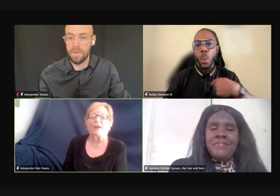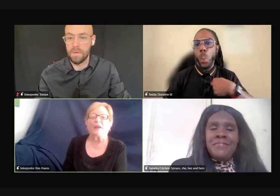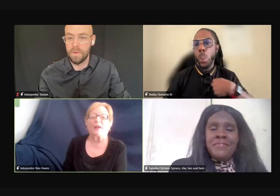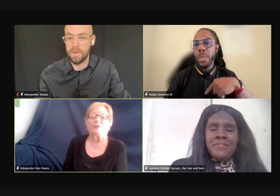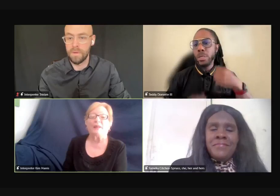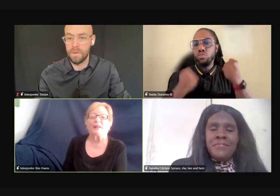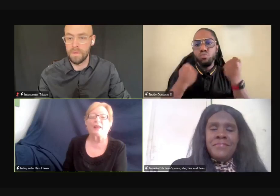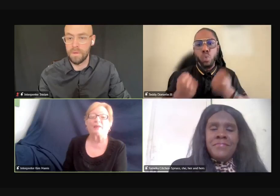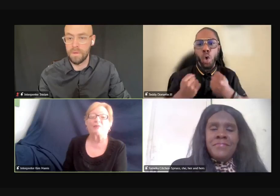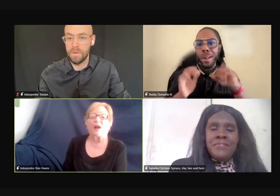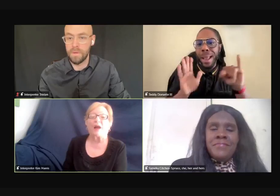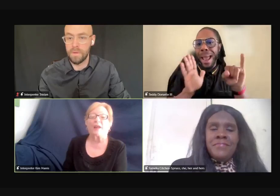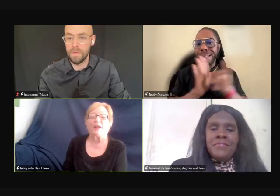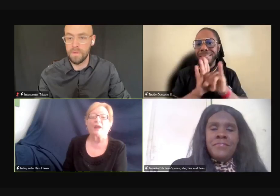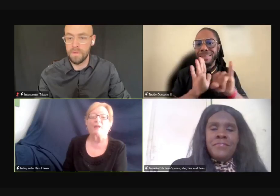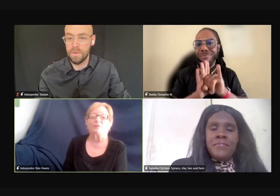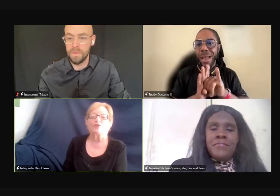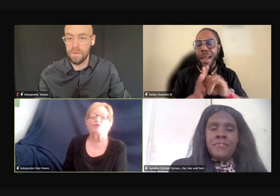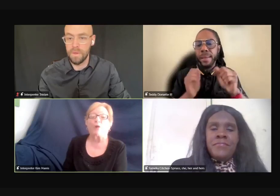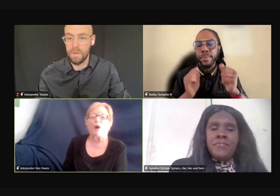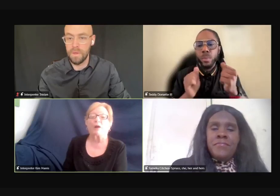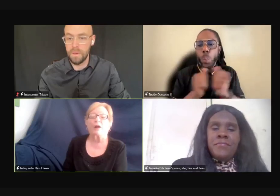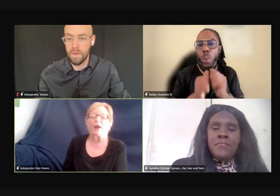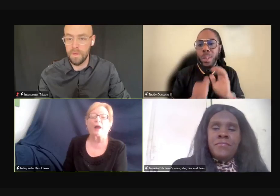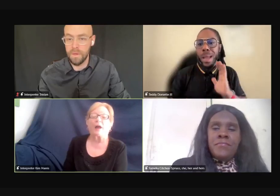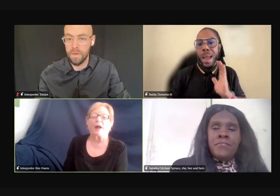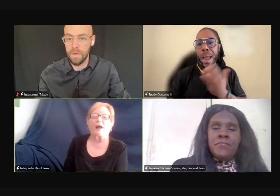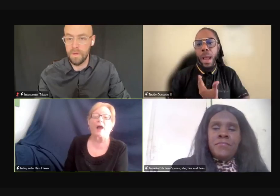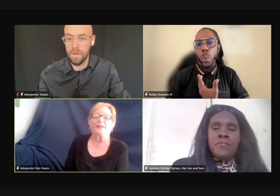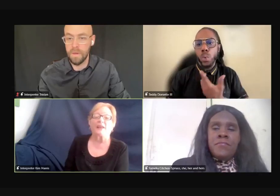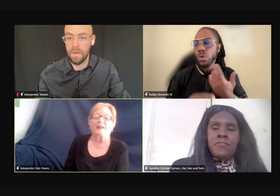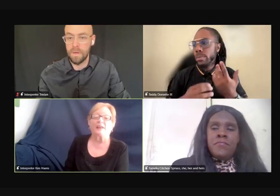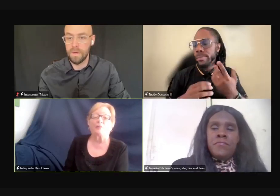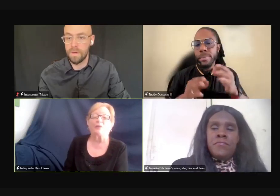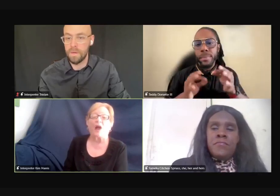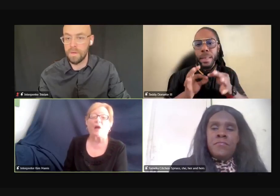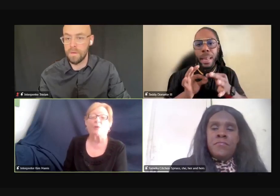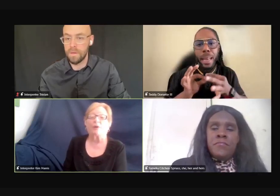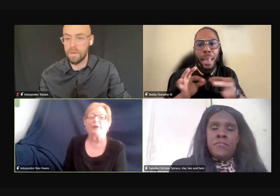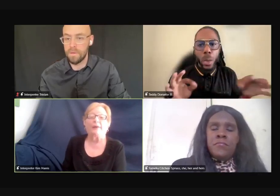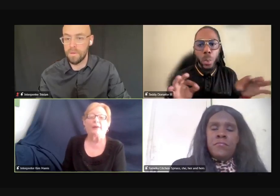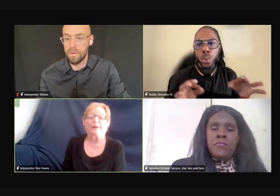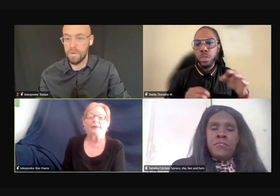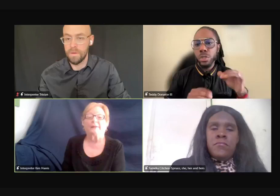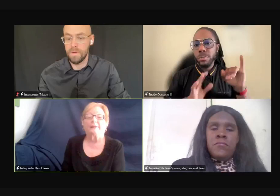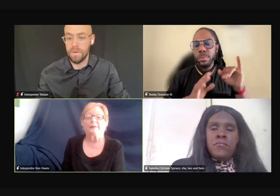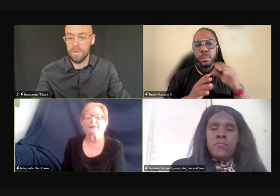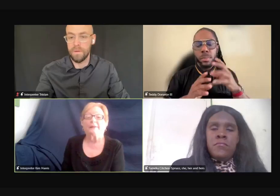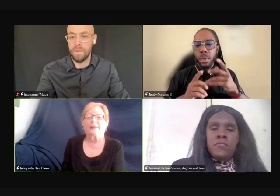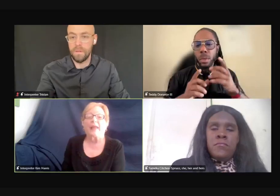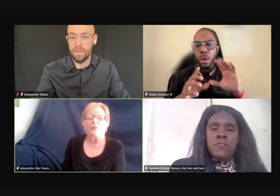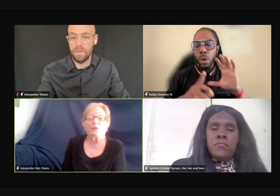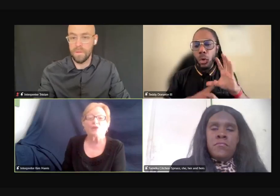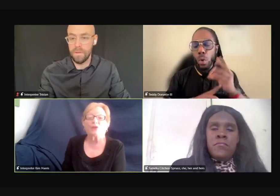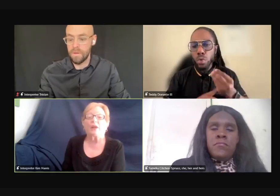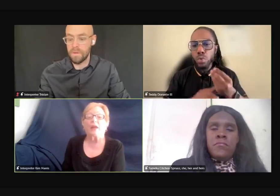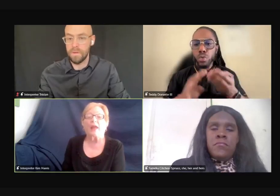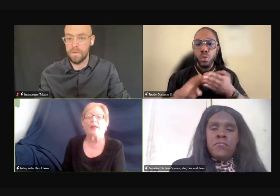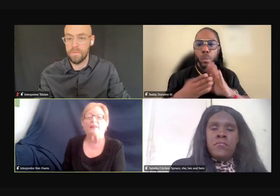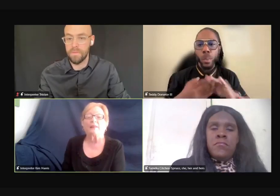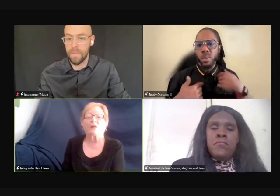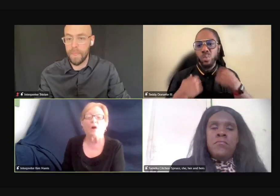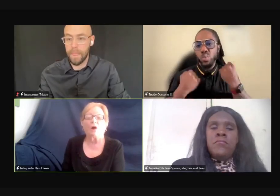also like, meaning like, if I, strong identity with our language